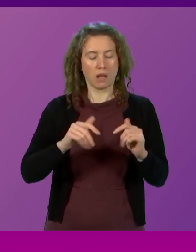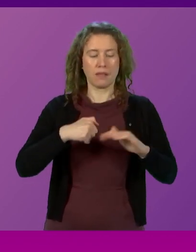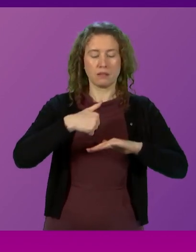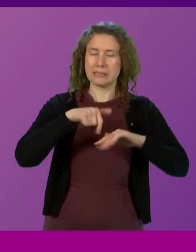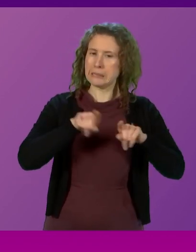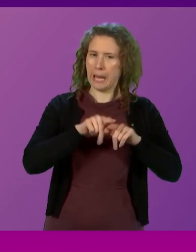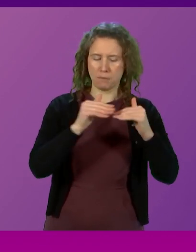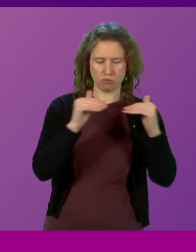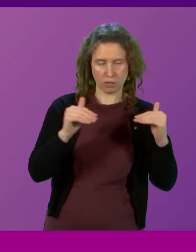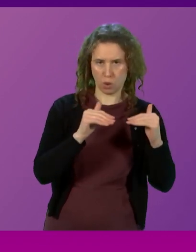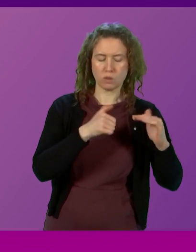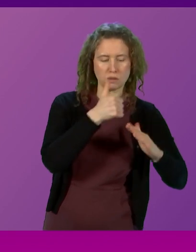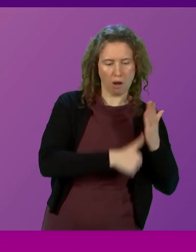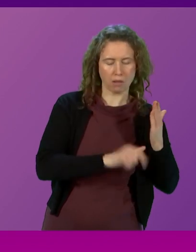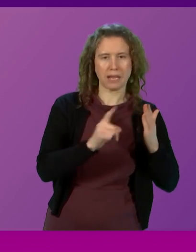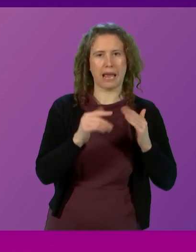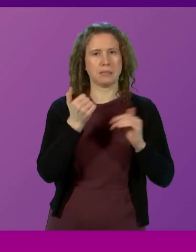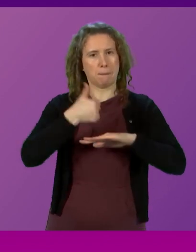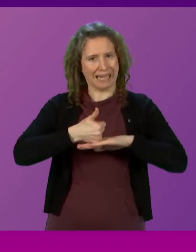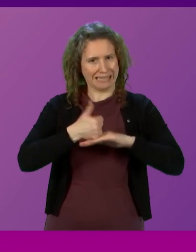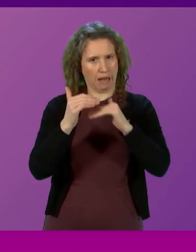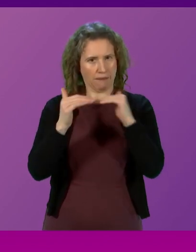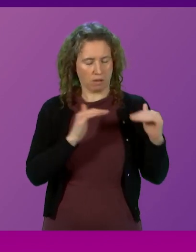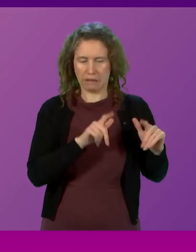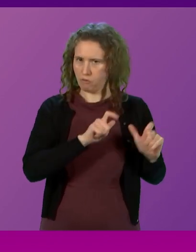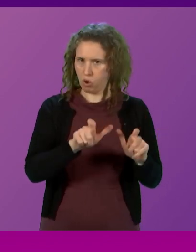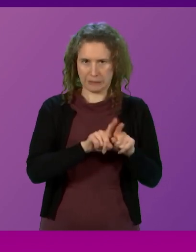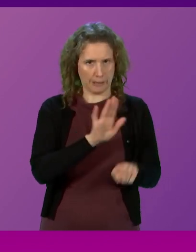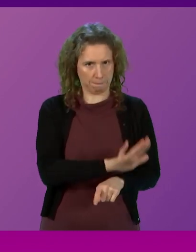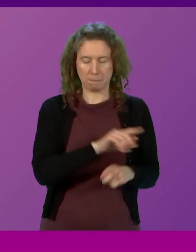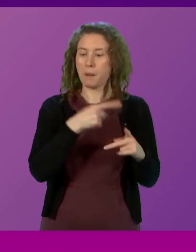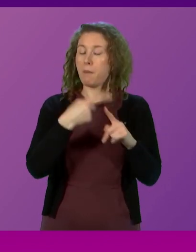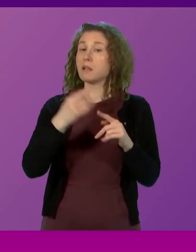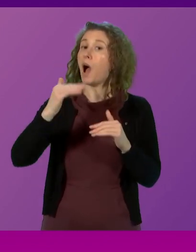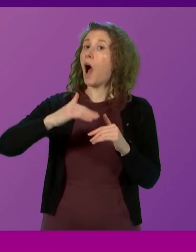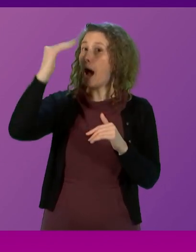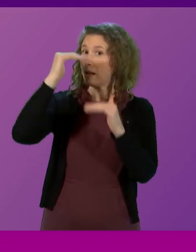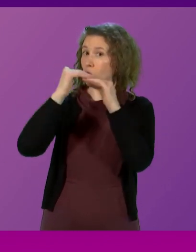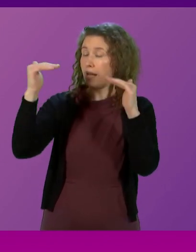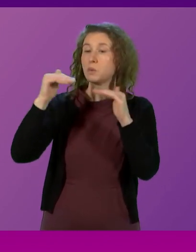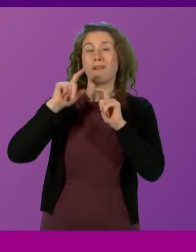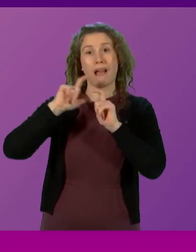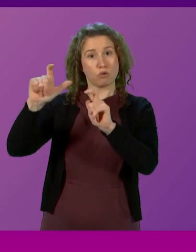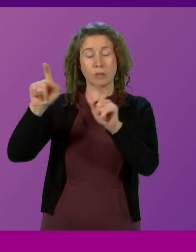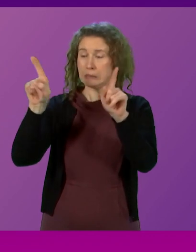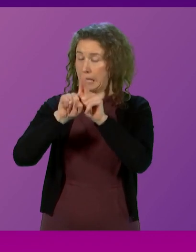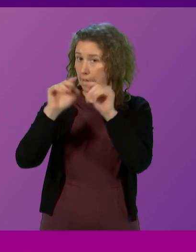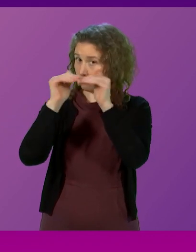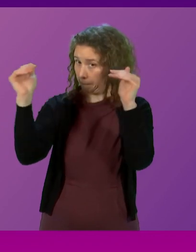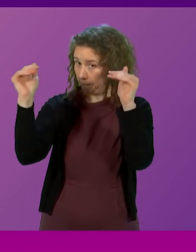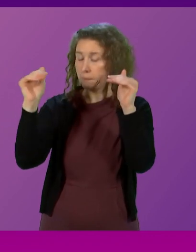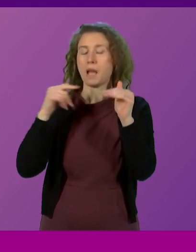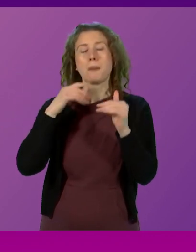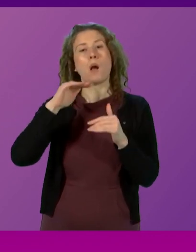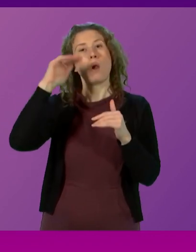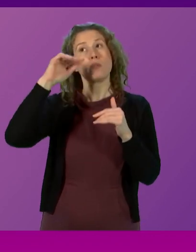basic rate bands at their current levels. I confirm I will also maintain the higher rate threshold at its current level and